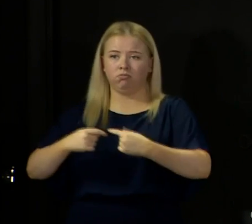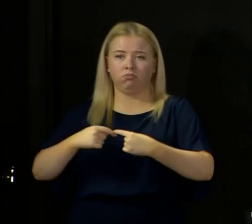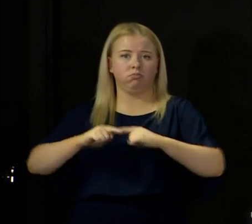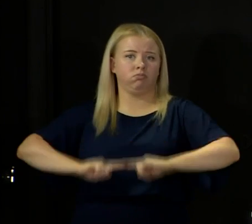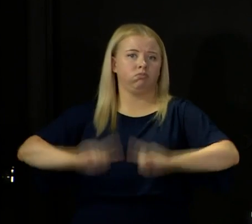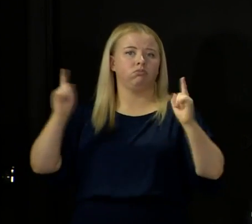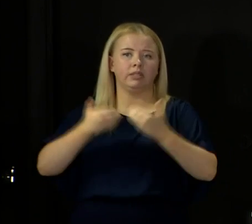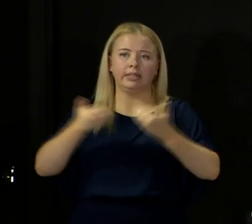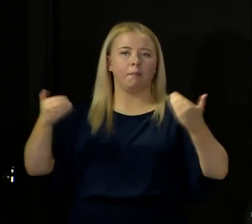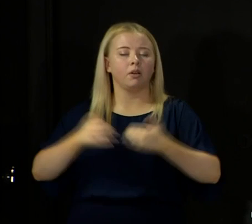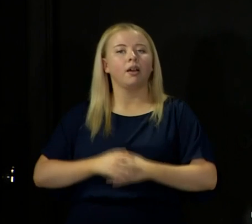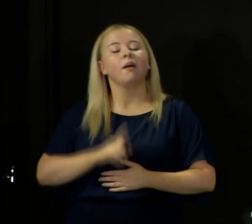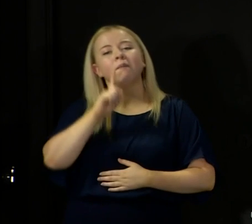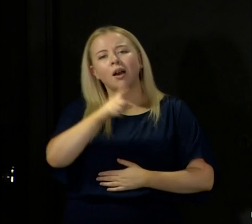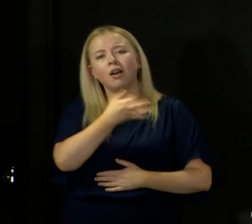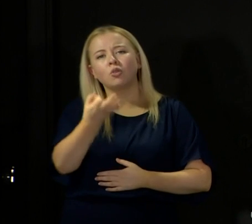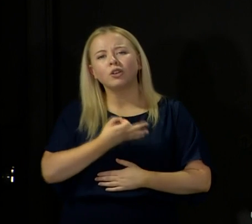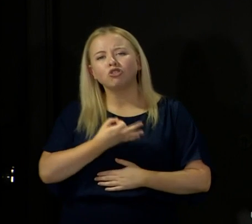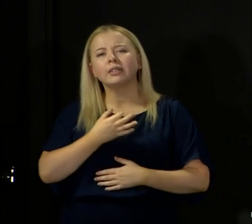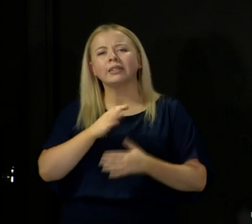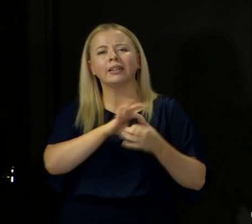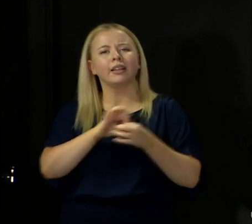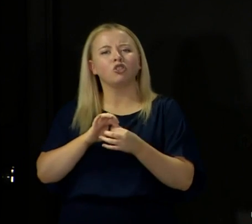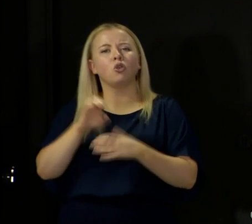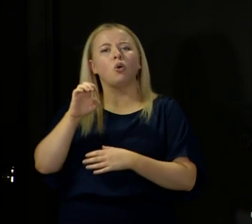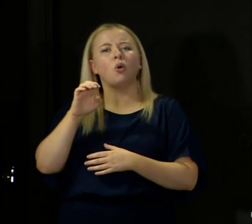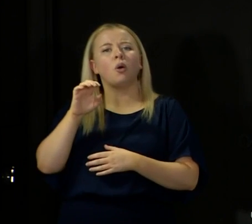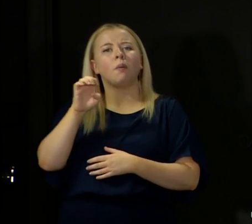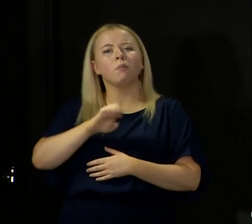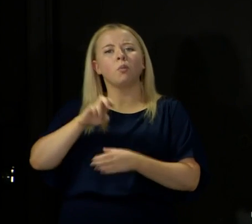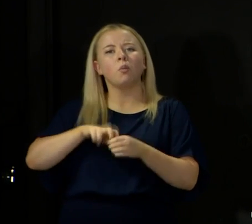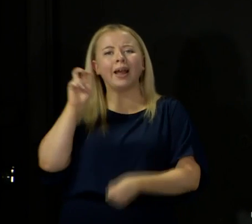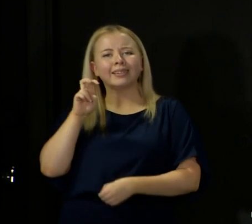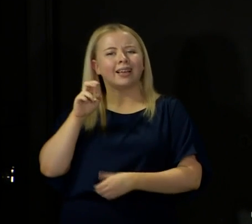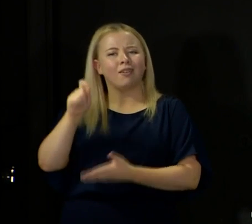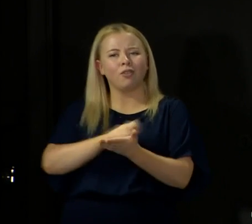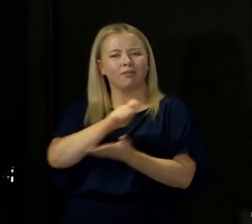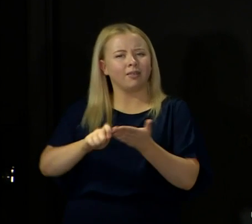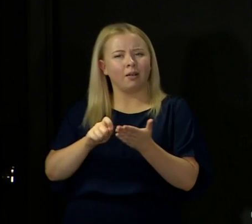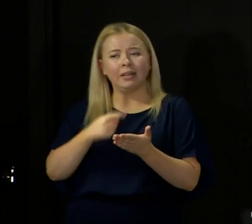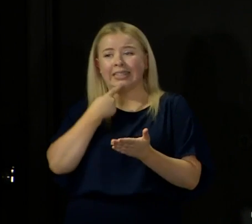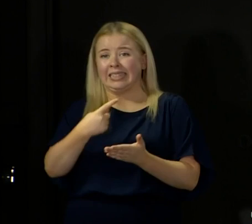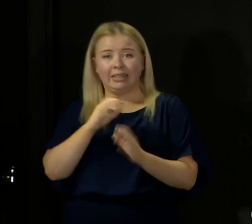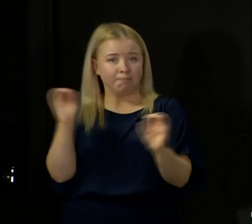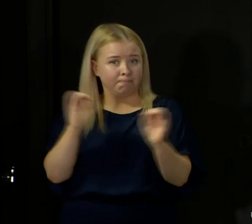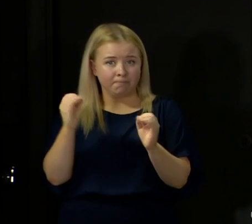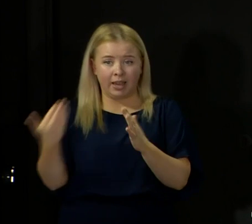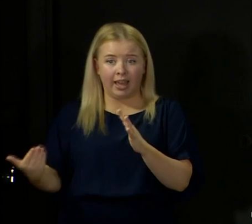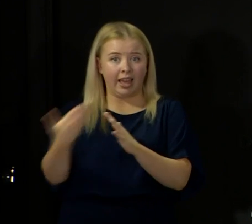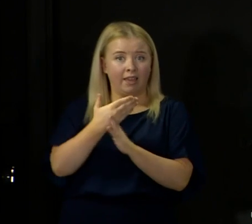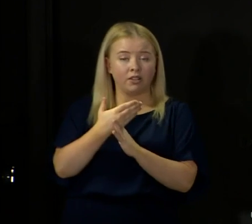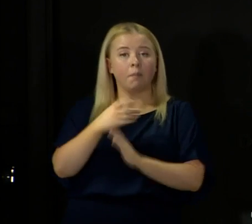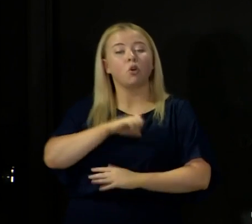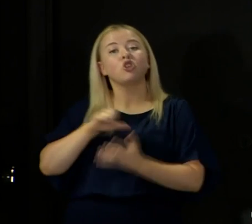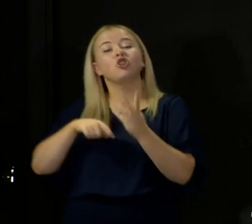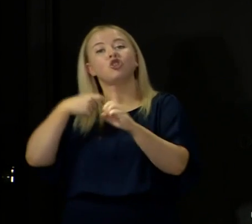On the Brexit referendum, it appears that the committee concludes that there's no evidence of interference there because the UK government hasn't